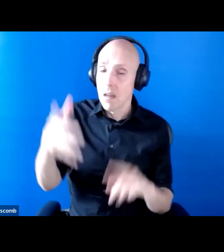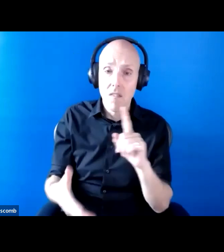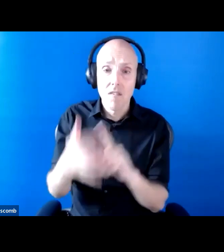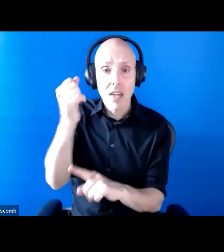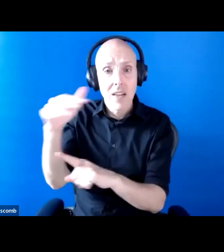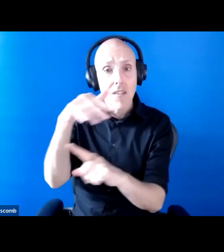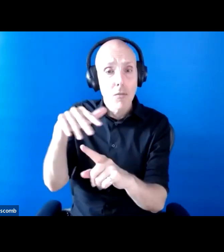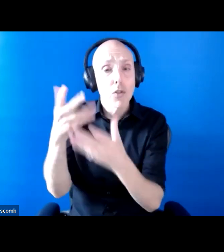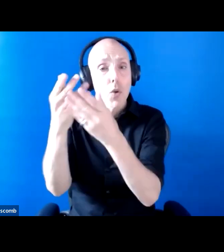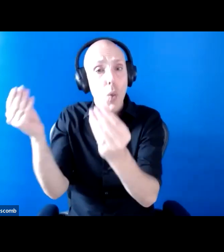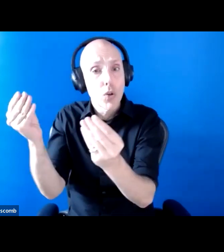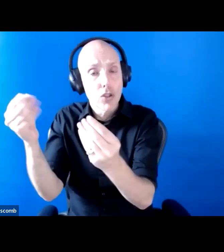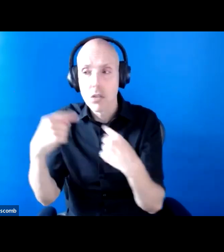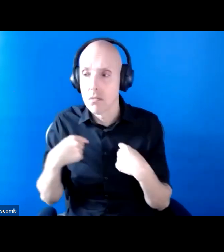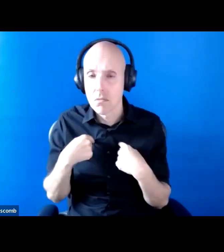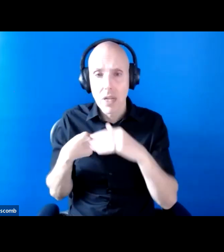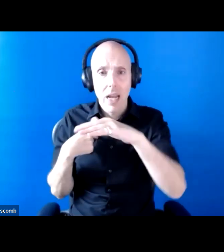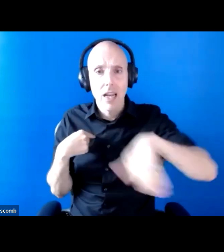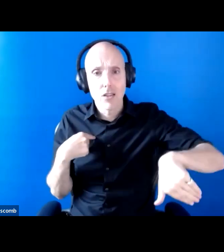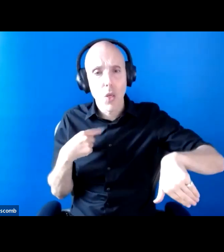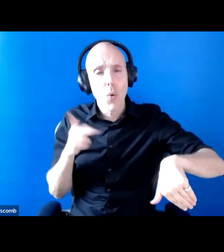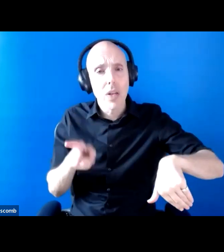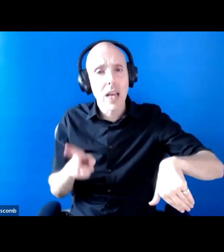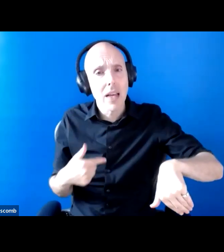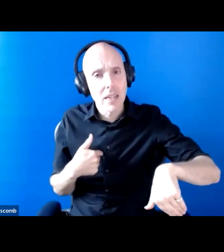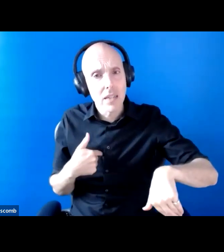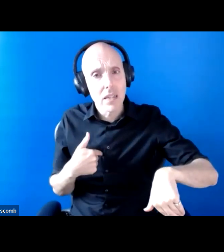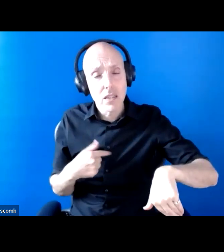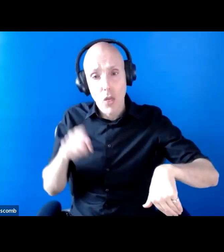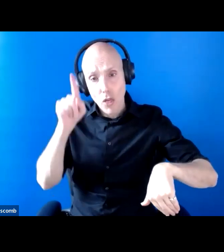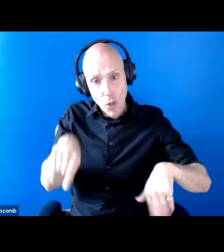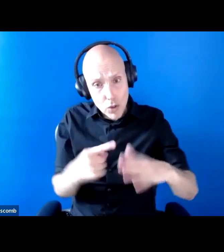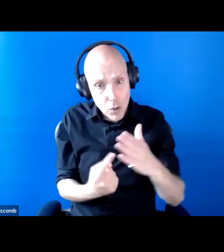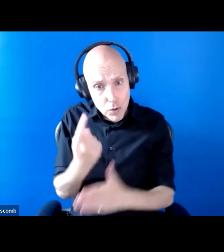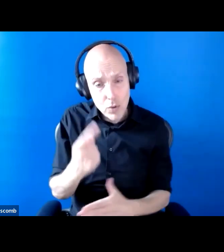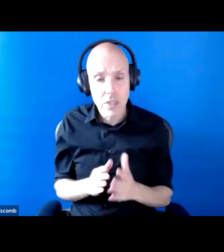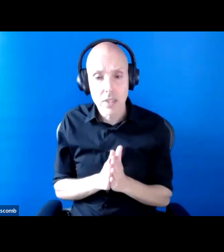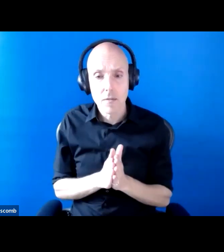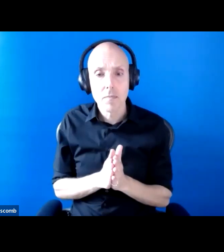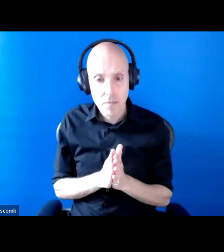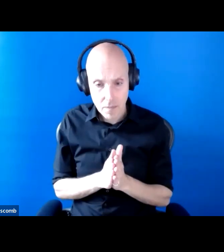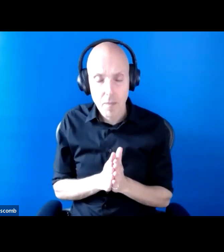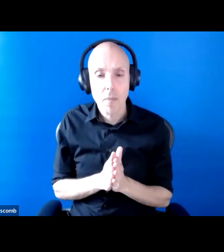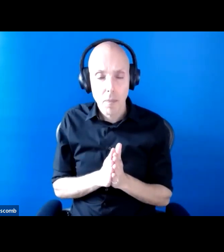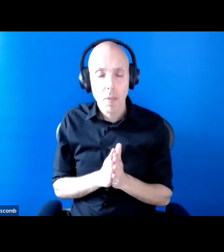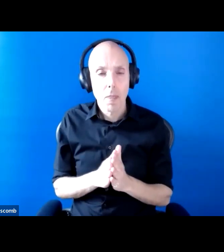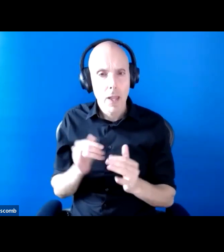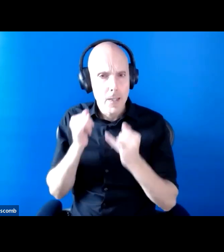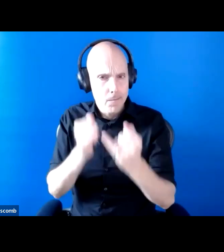exclude us even more. So we will take those opportunities as fighters for change and disabled